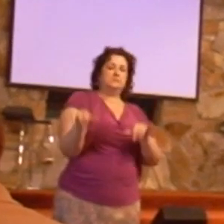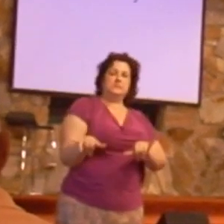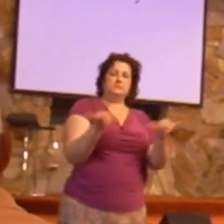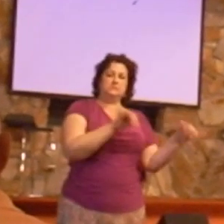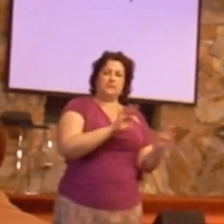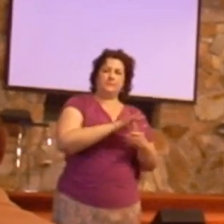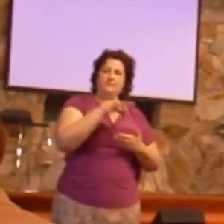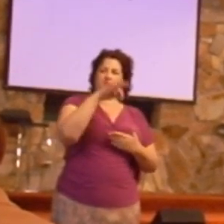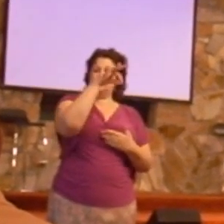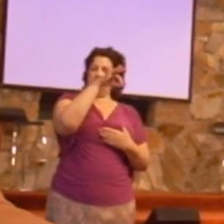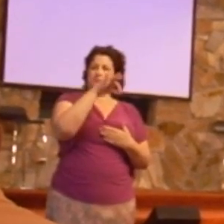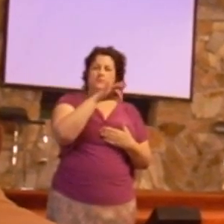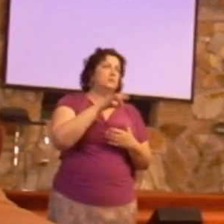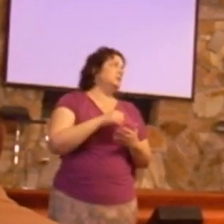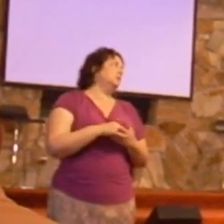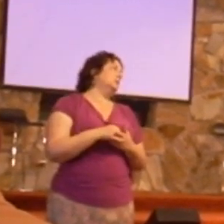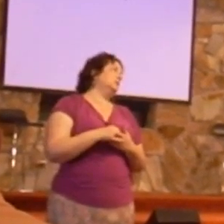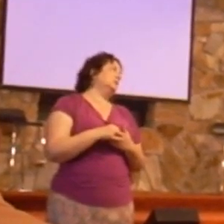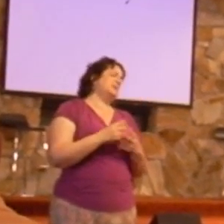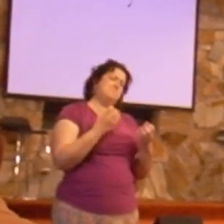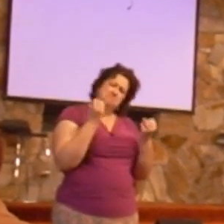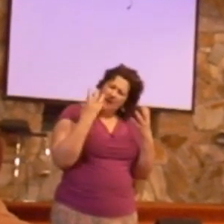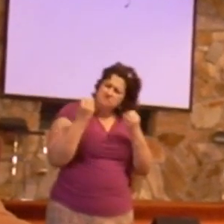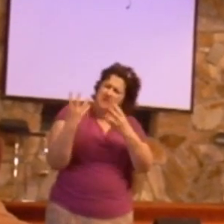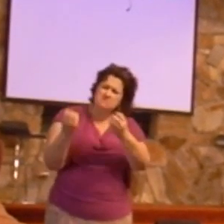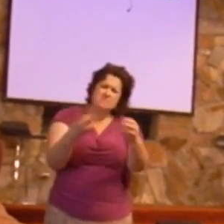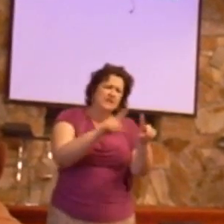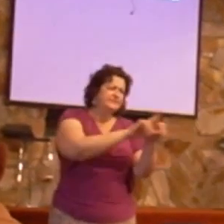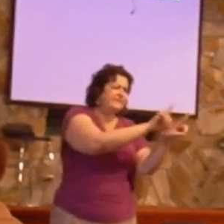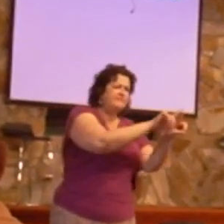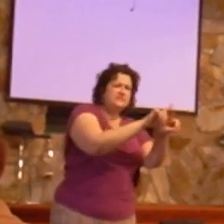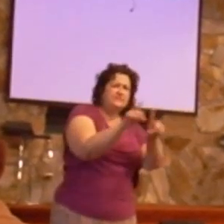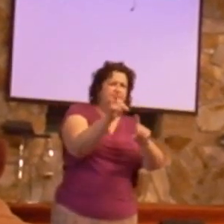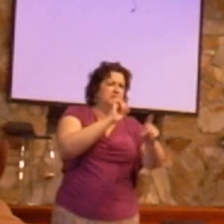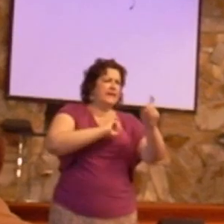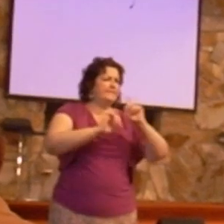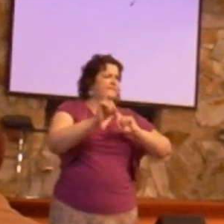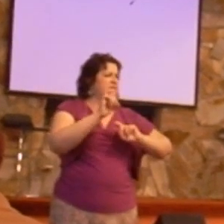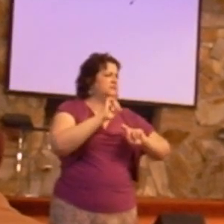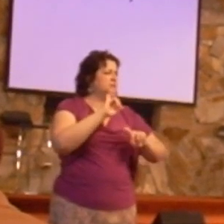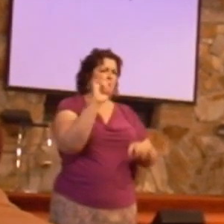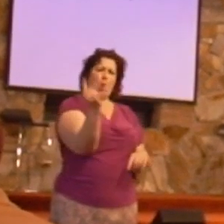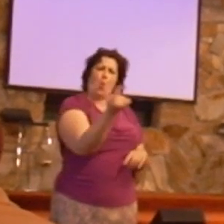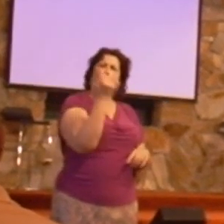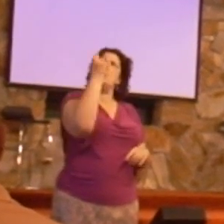There are many different gifts, but there's only one Spirit.